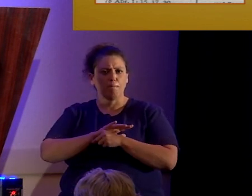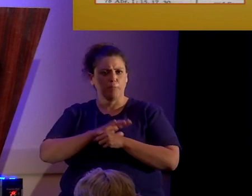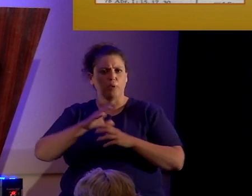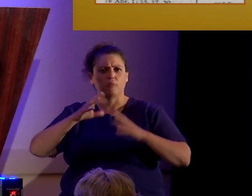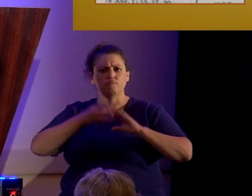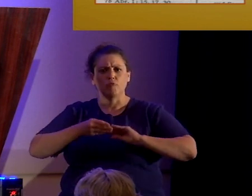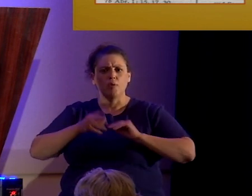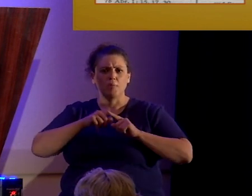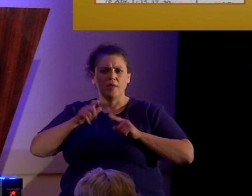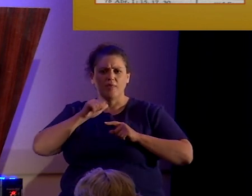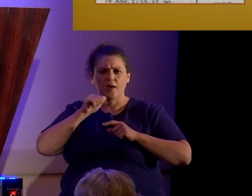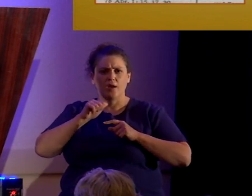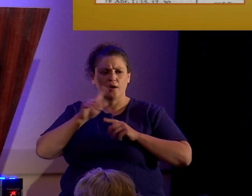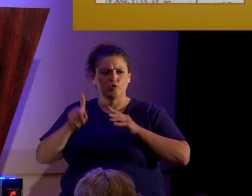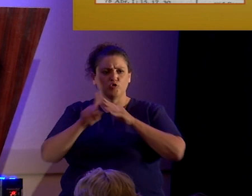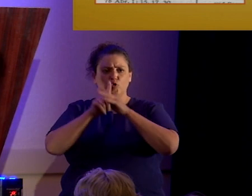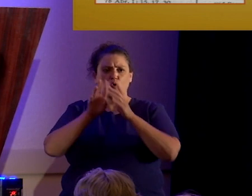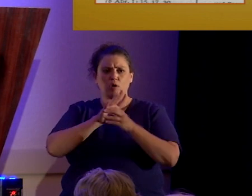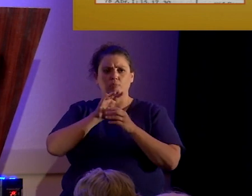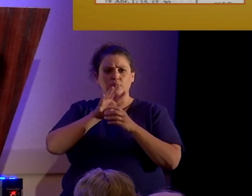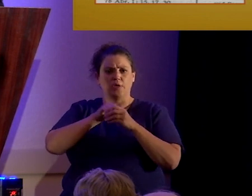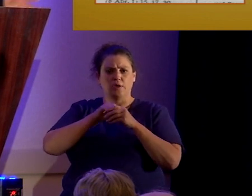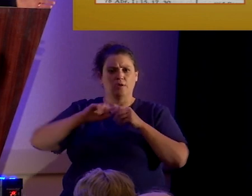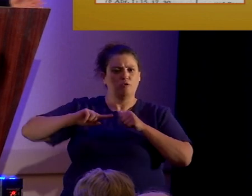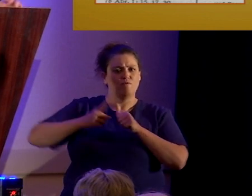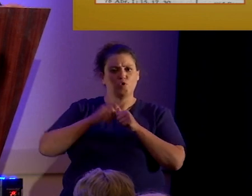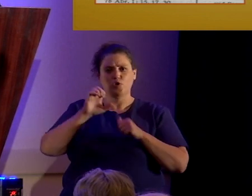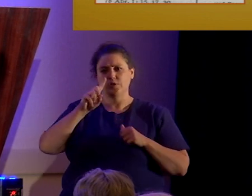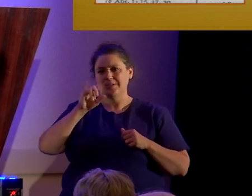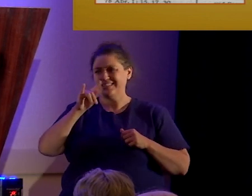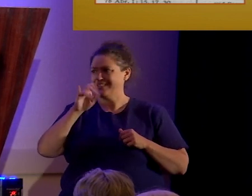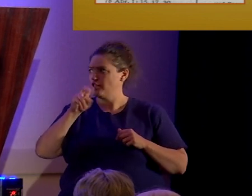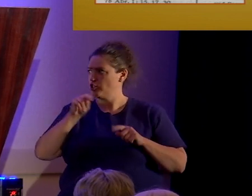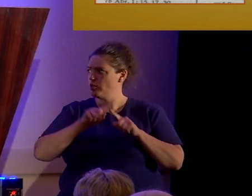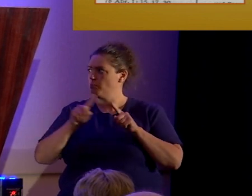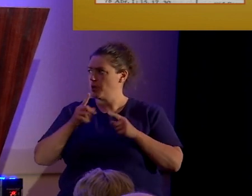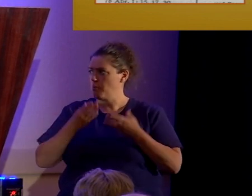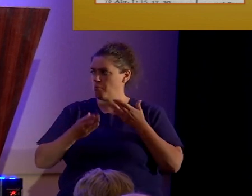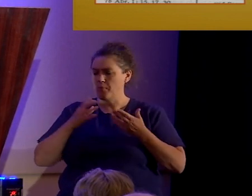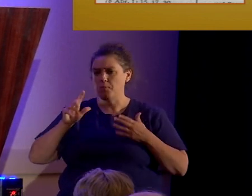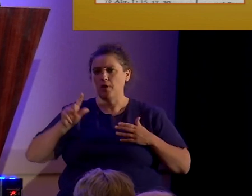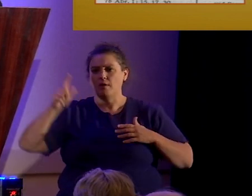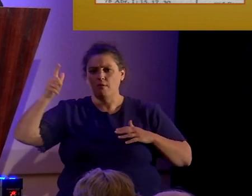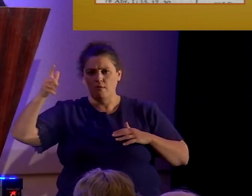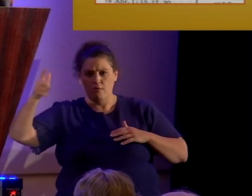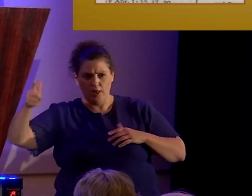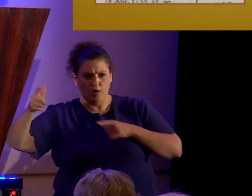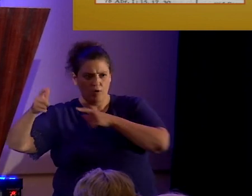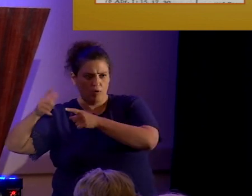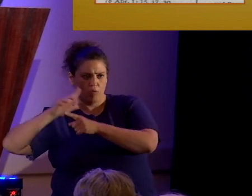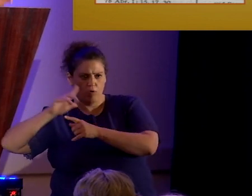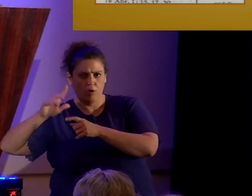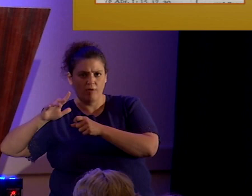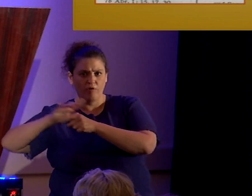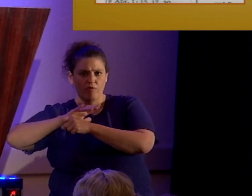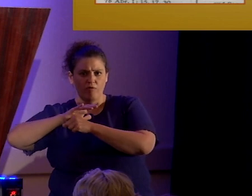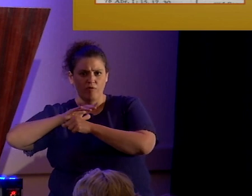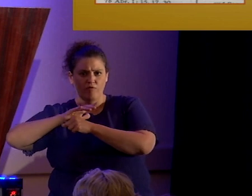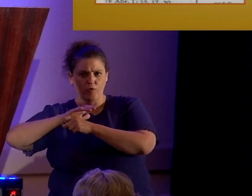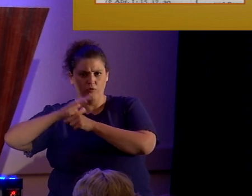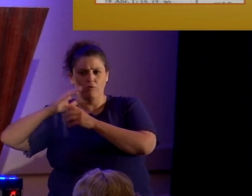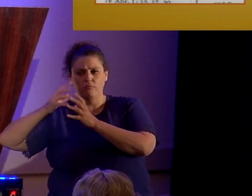those didn't show up in the first edition. So, but maybe in later editions of the book of Abraham, we'll have a full scholarly